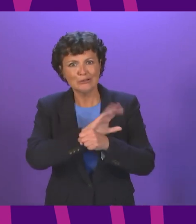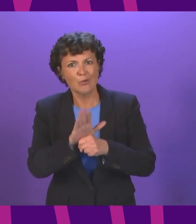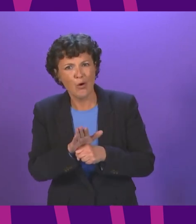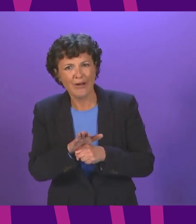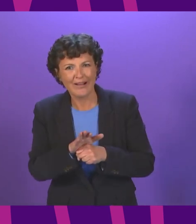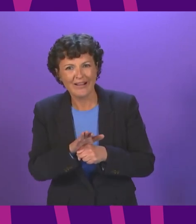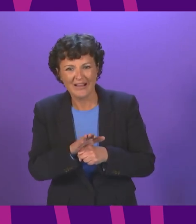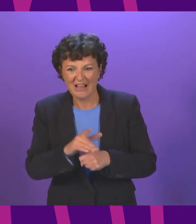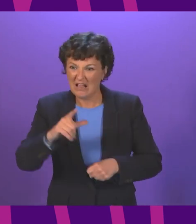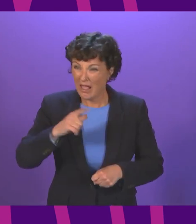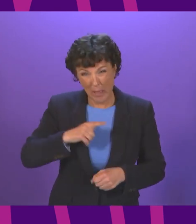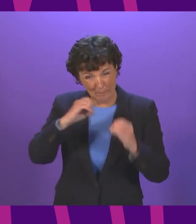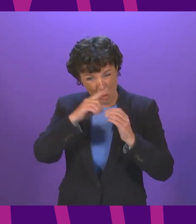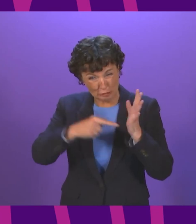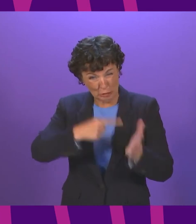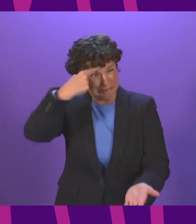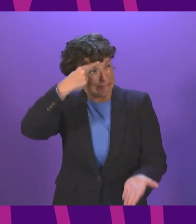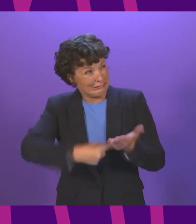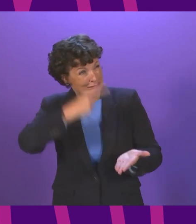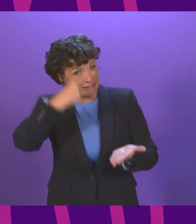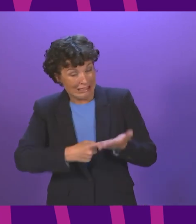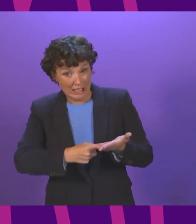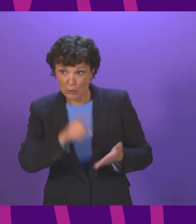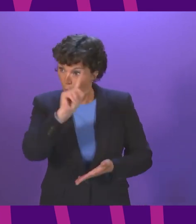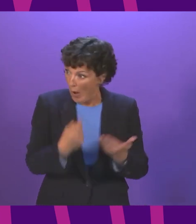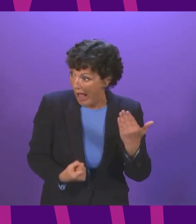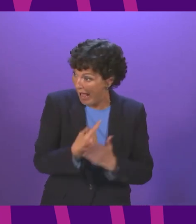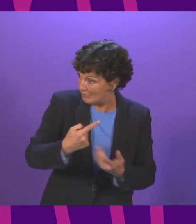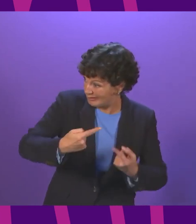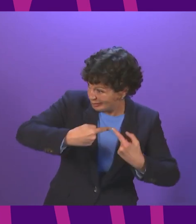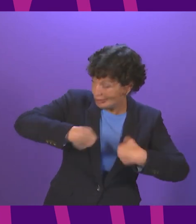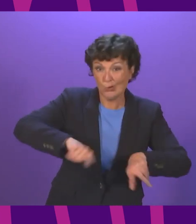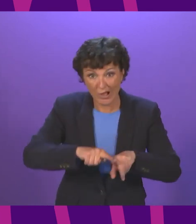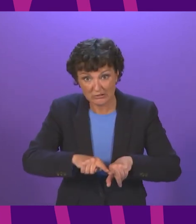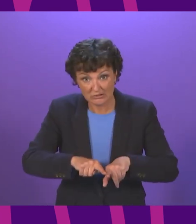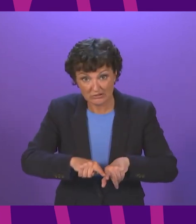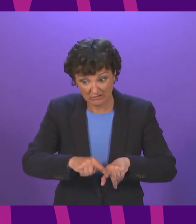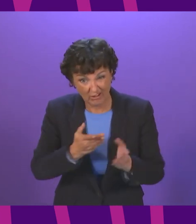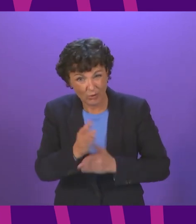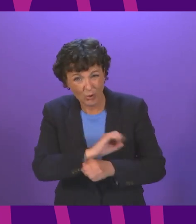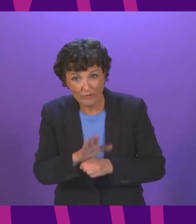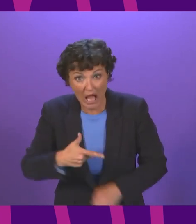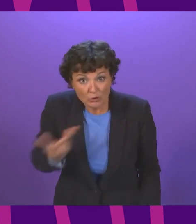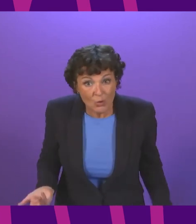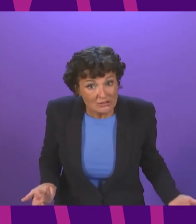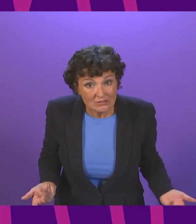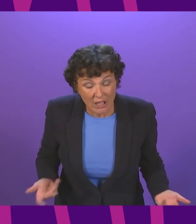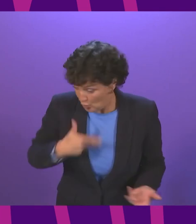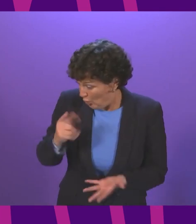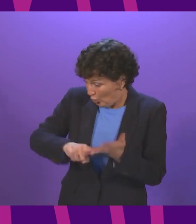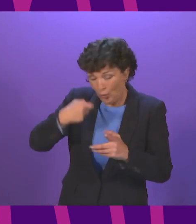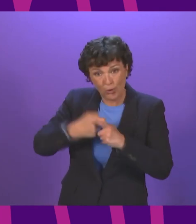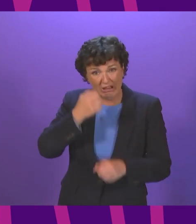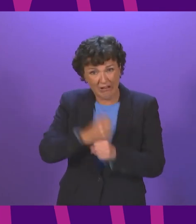country by Boris Johnson and the people that he surrounds himself with in the UK government,